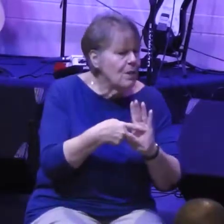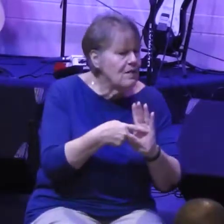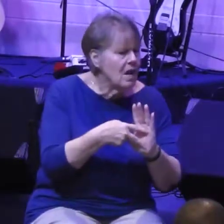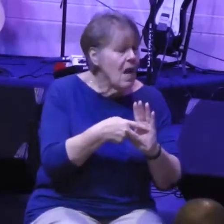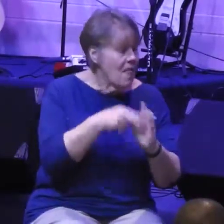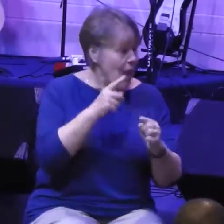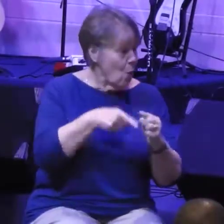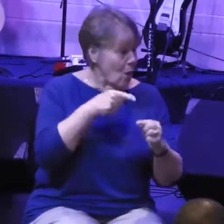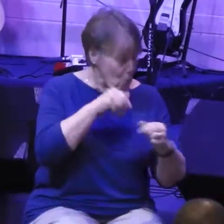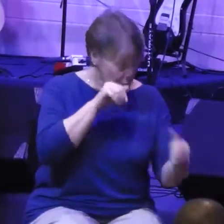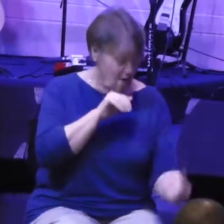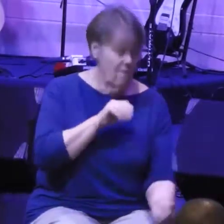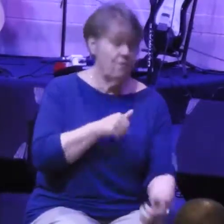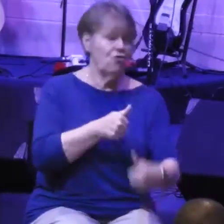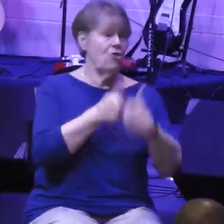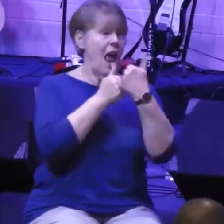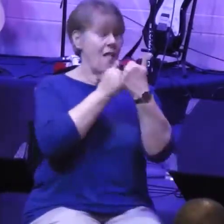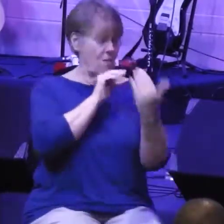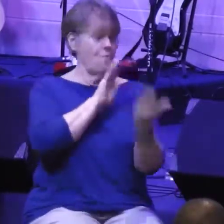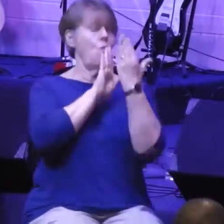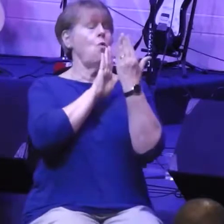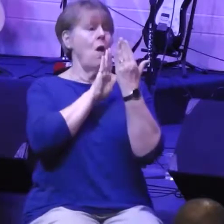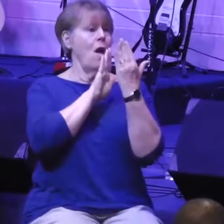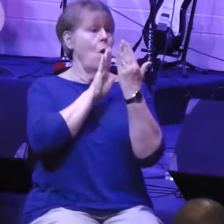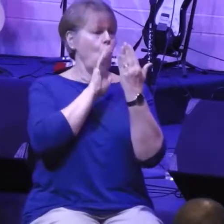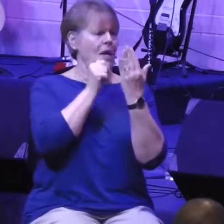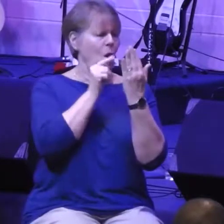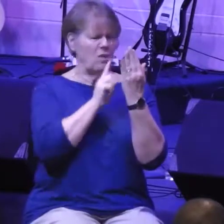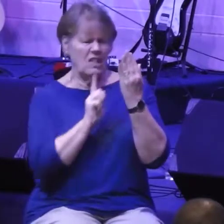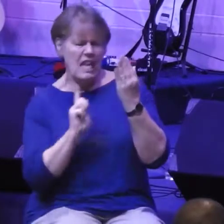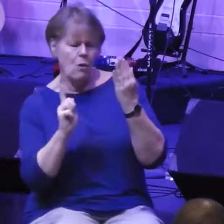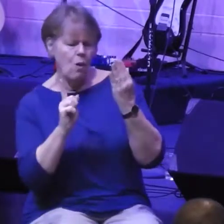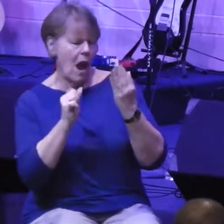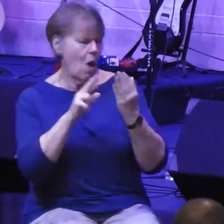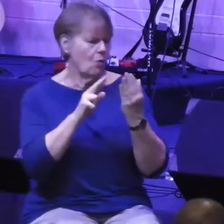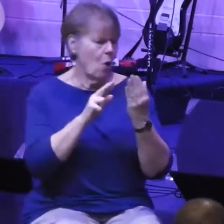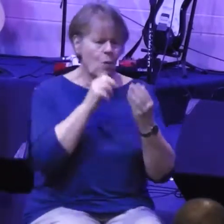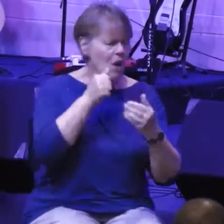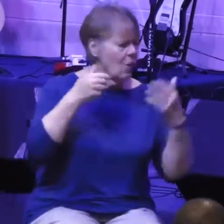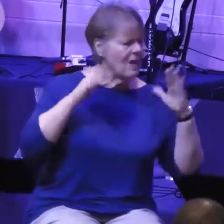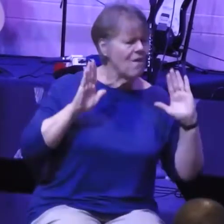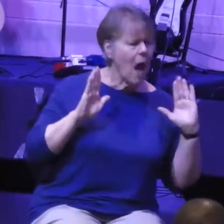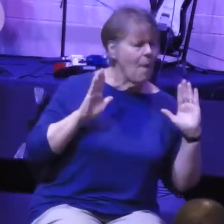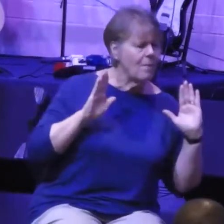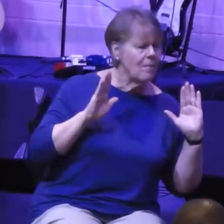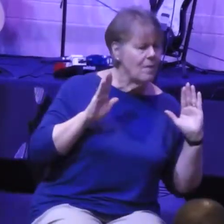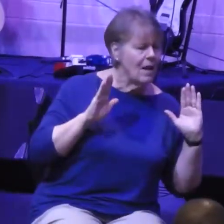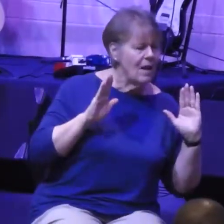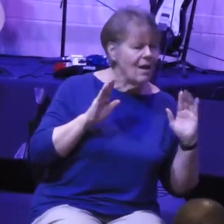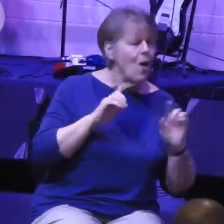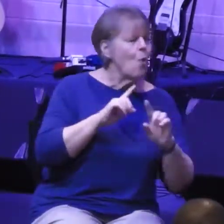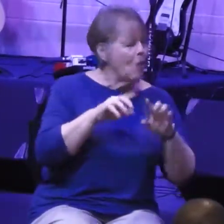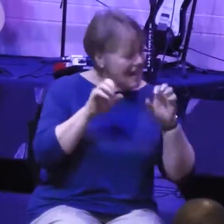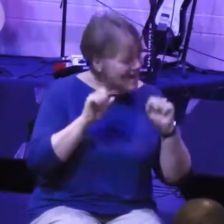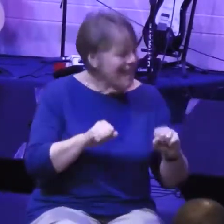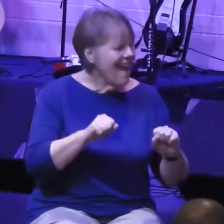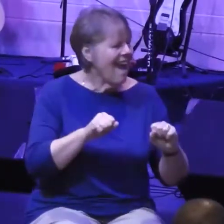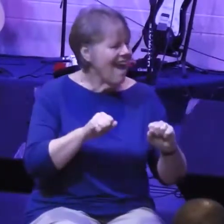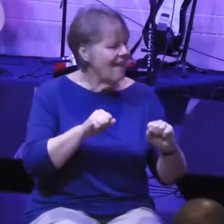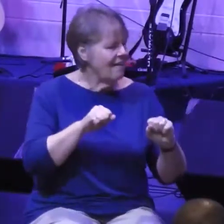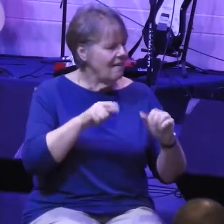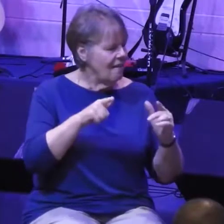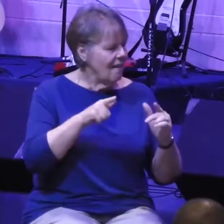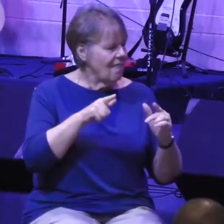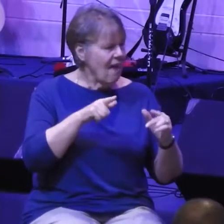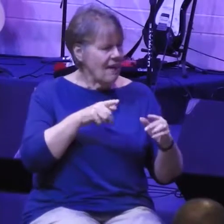we don't give in, we don't have to throw in the towel, but rather we can navigate, we can even overcome the opponents that